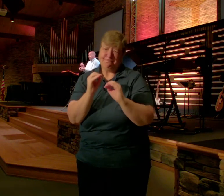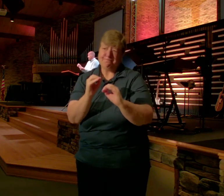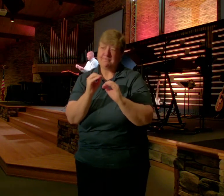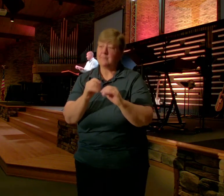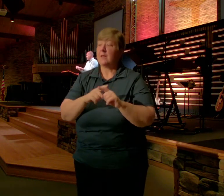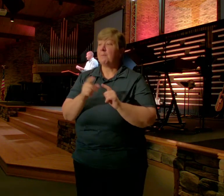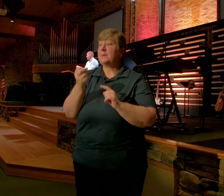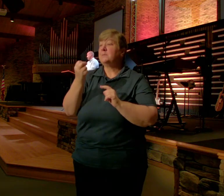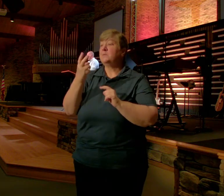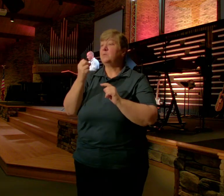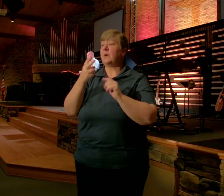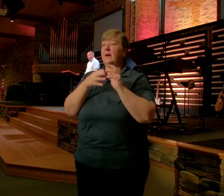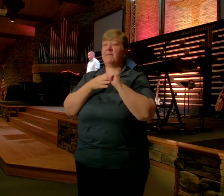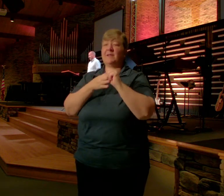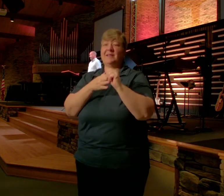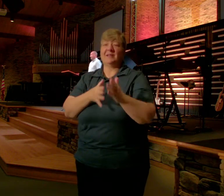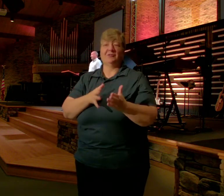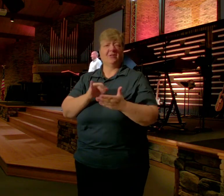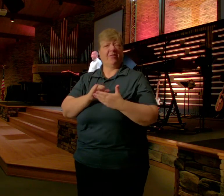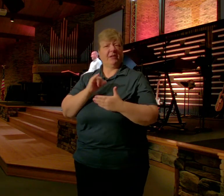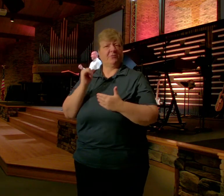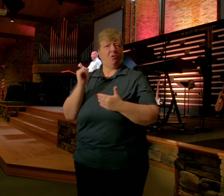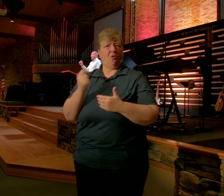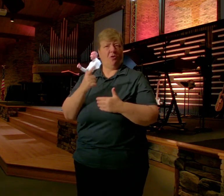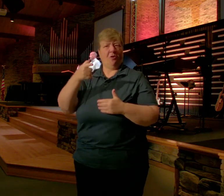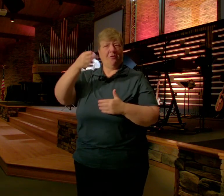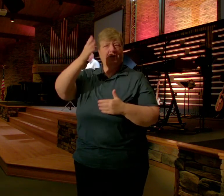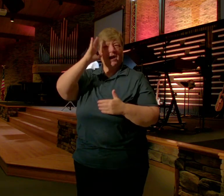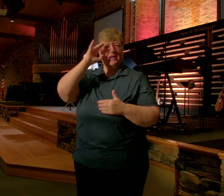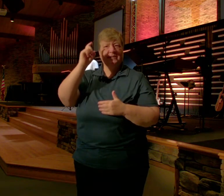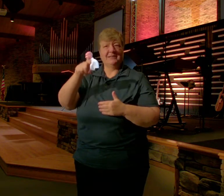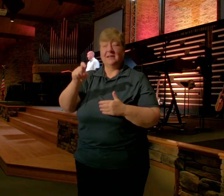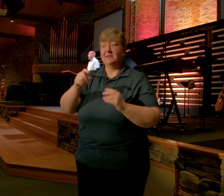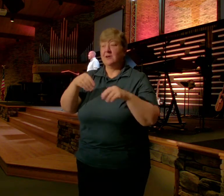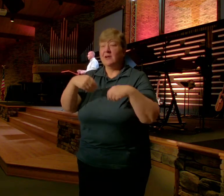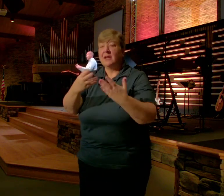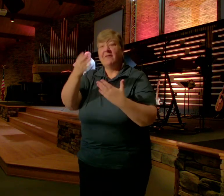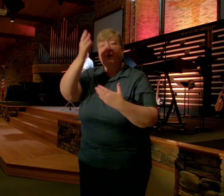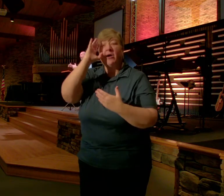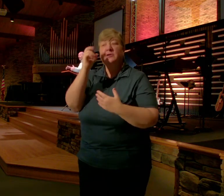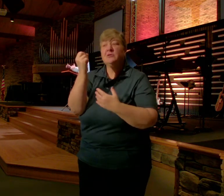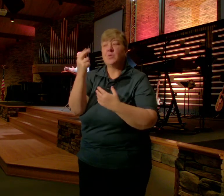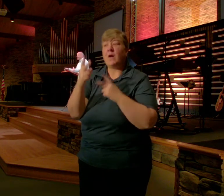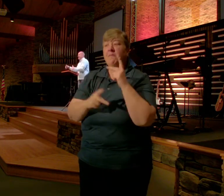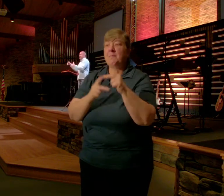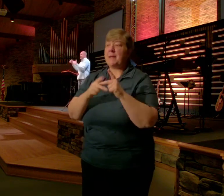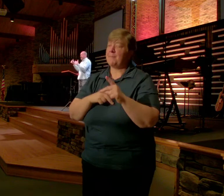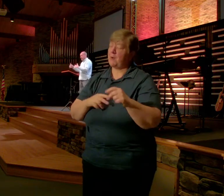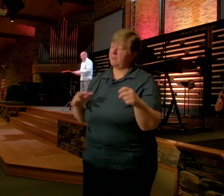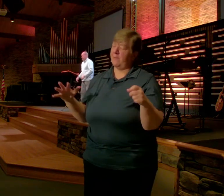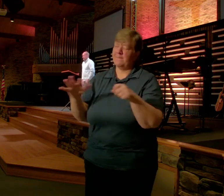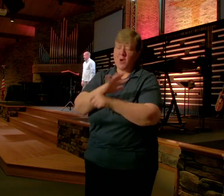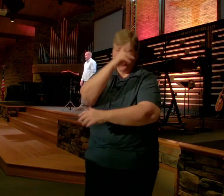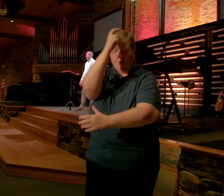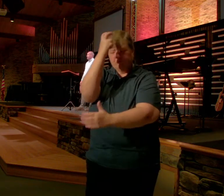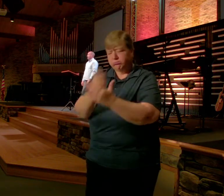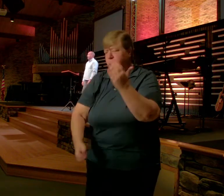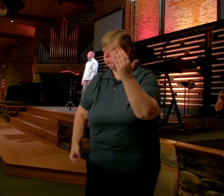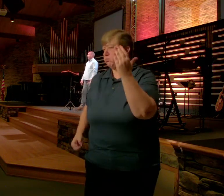But that's all it takes But God Give God 12 people Who will go all in For him